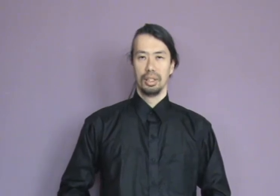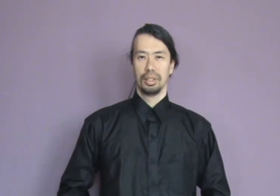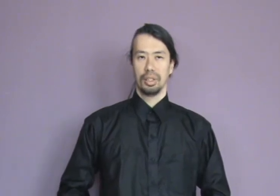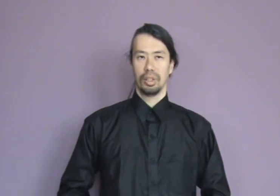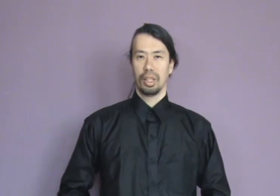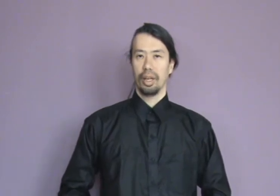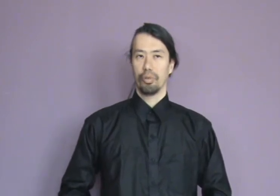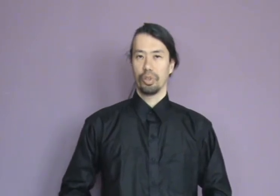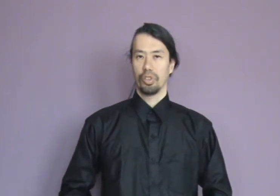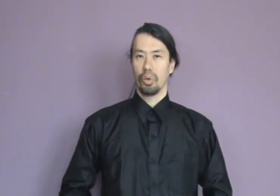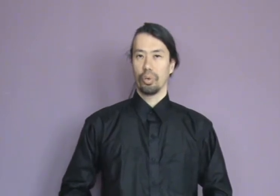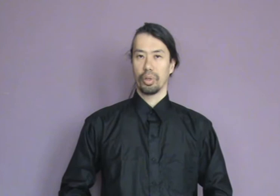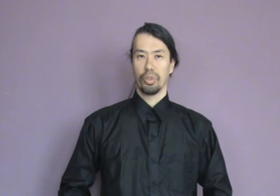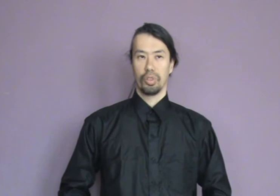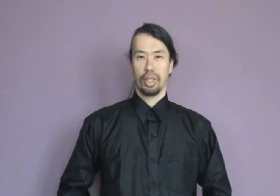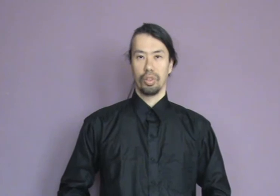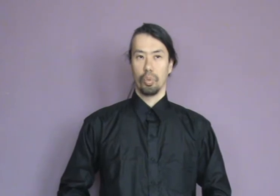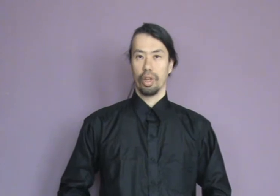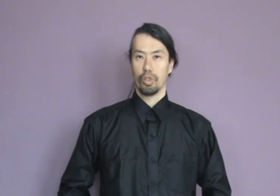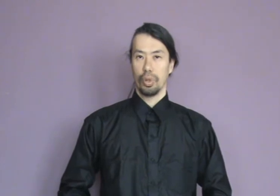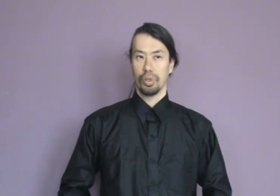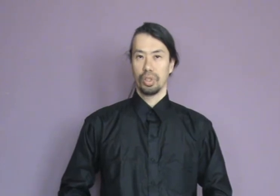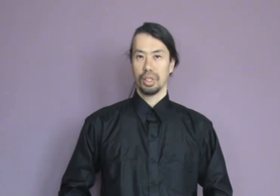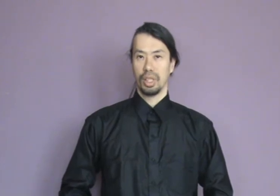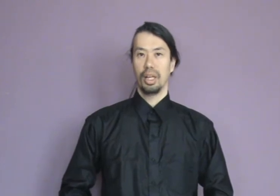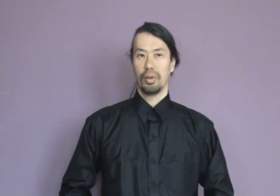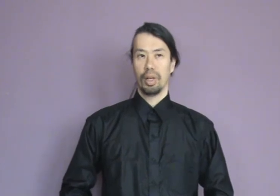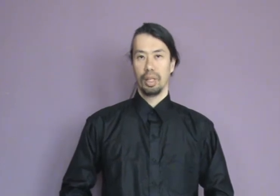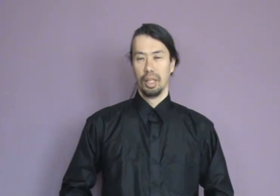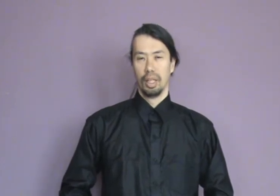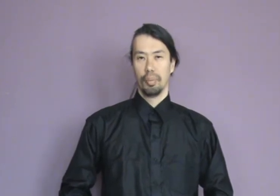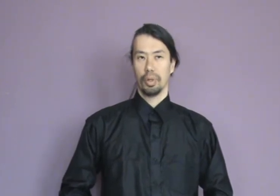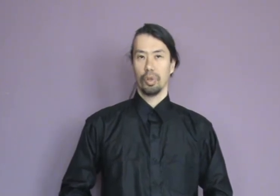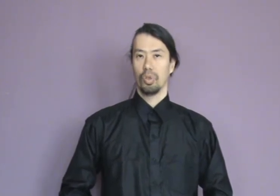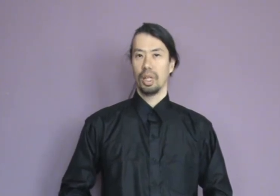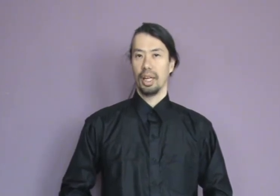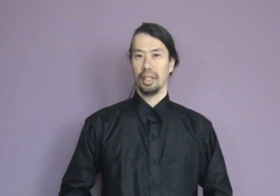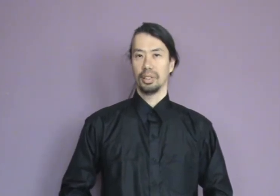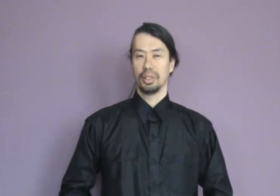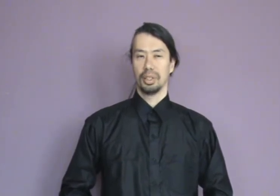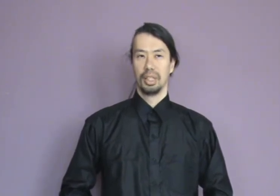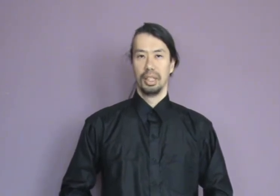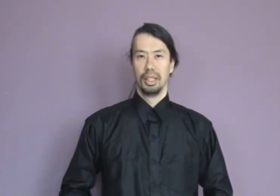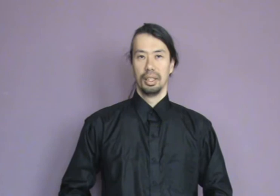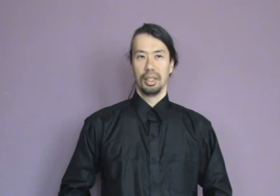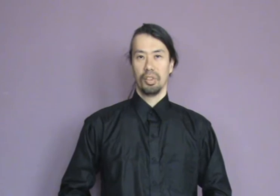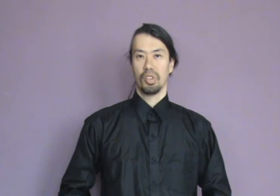So that life force is no longer concentrated on one spot, just the hara, but also in the hand. This is an